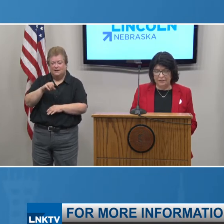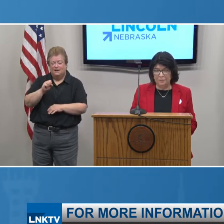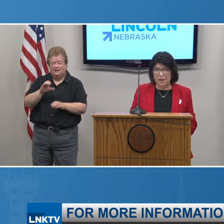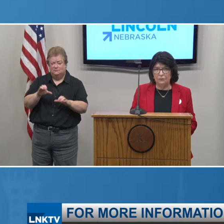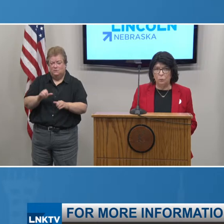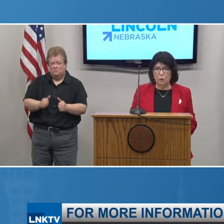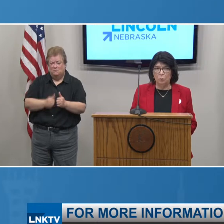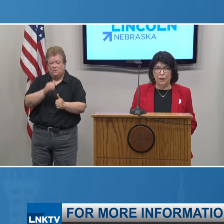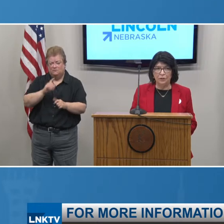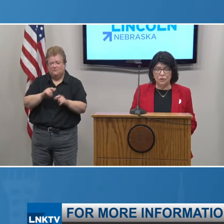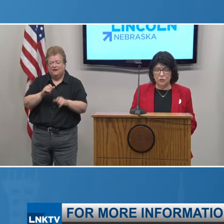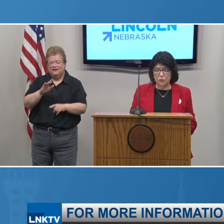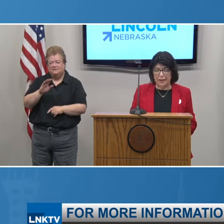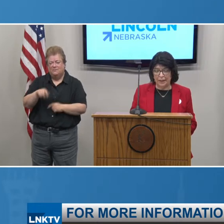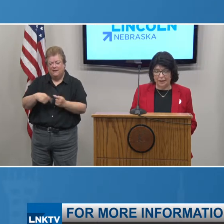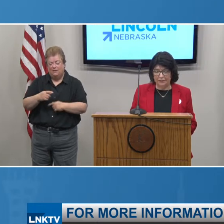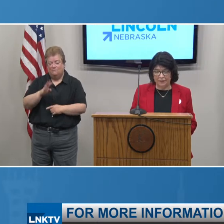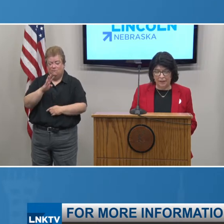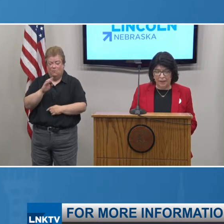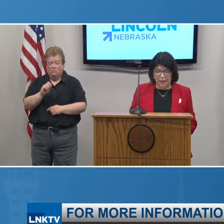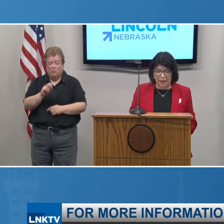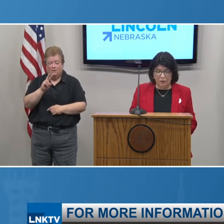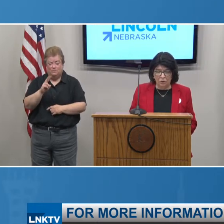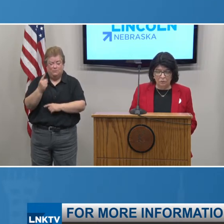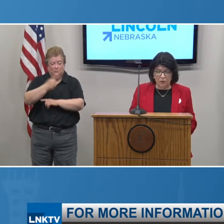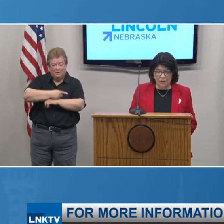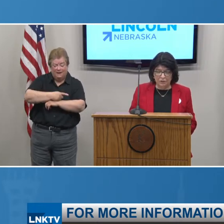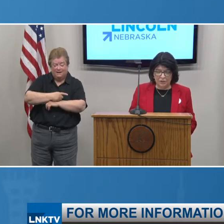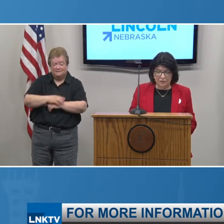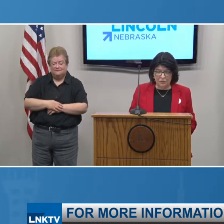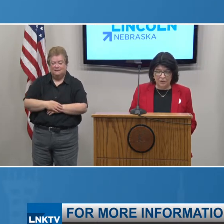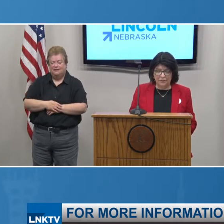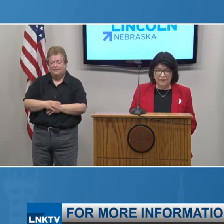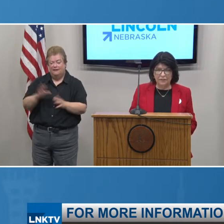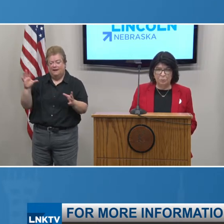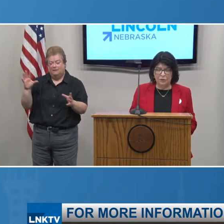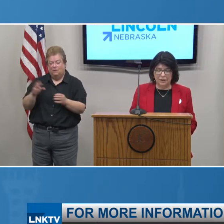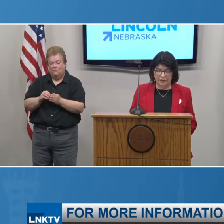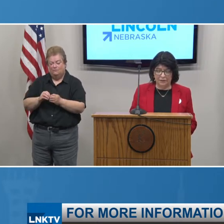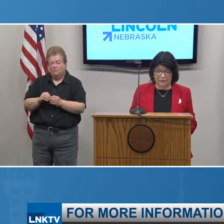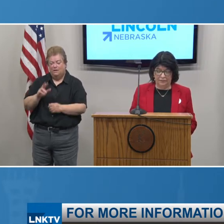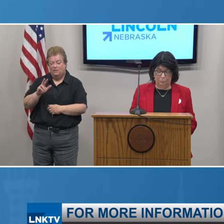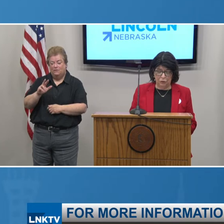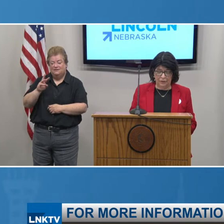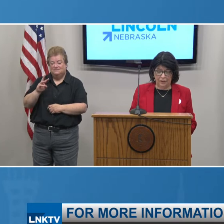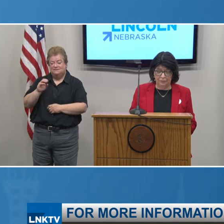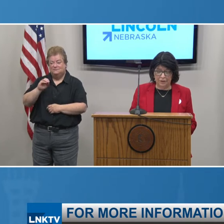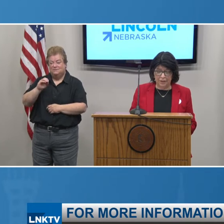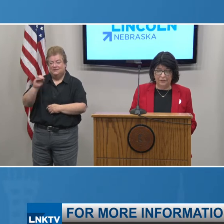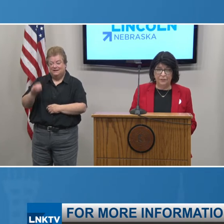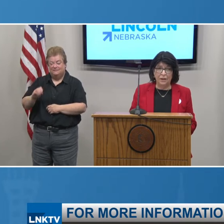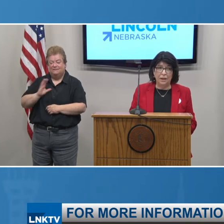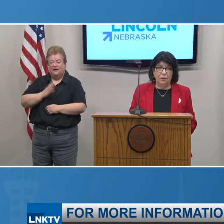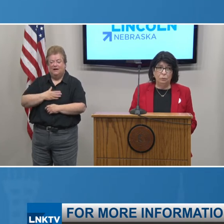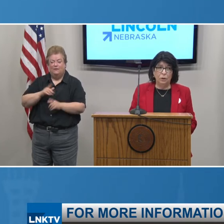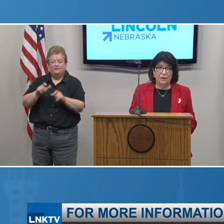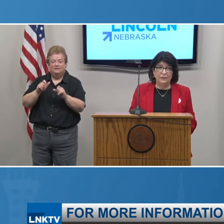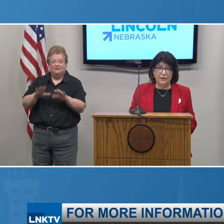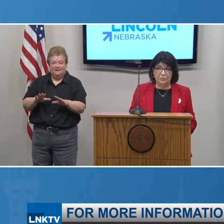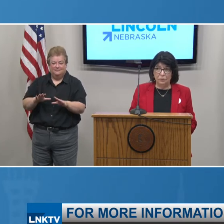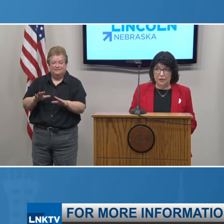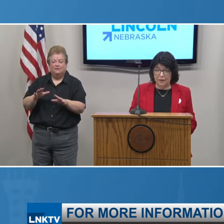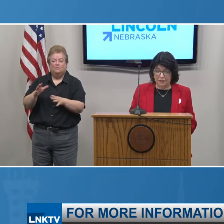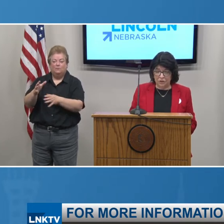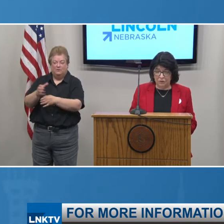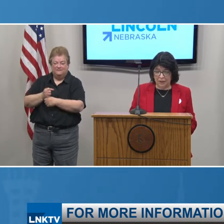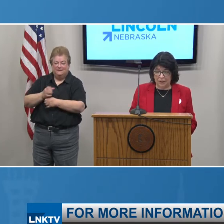in Lincoln, is about 4.2 days. And overall, just 36 percent of our tests were